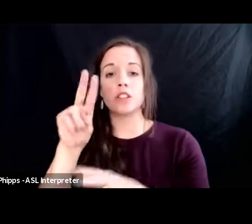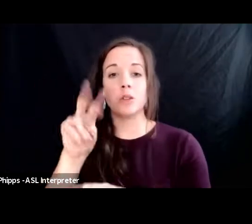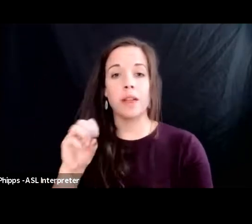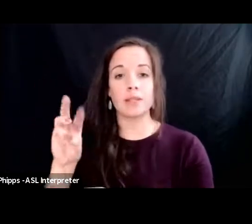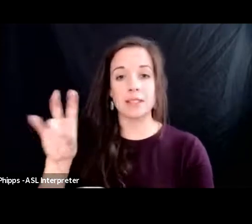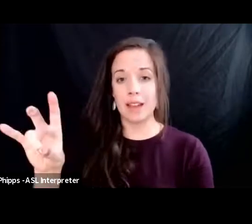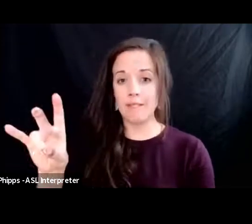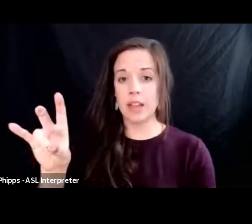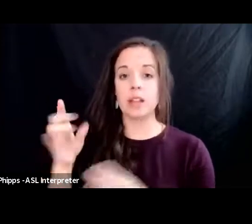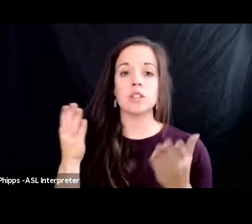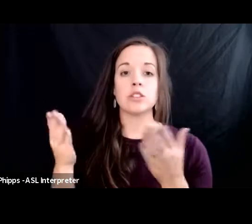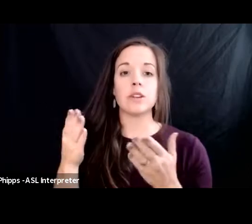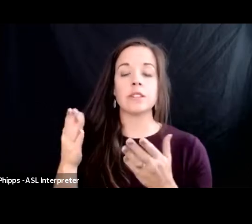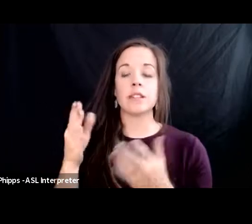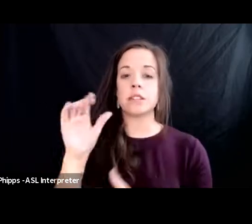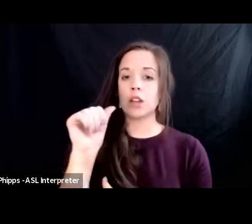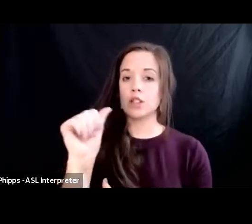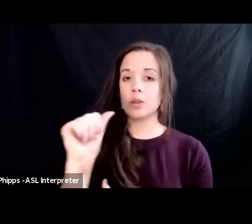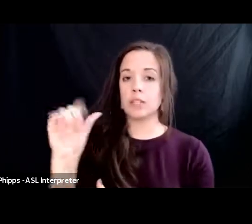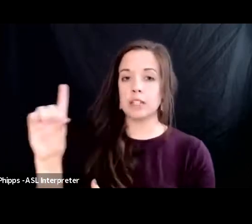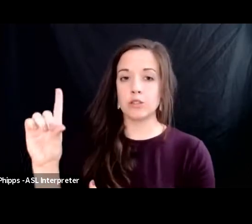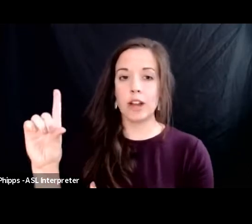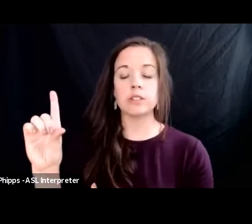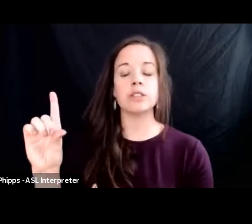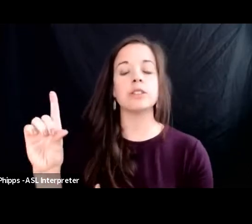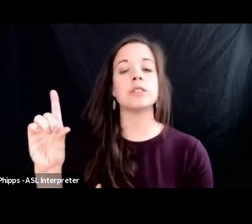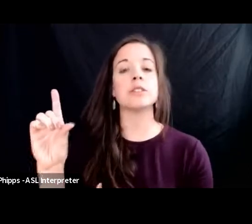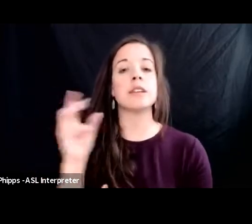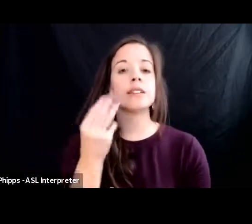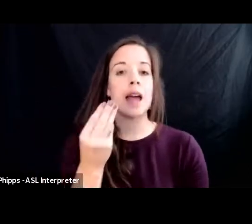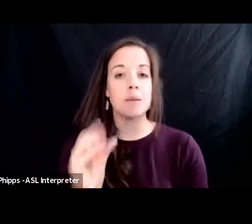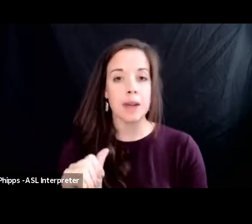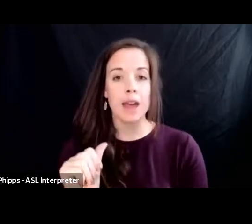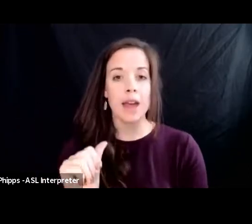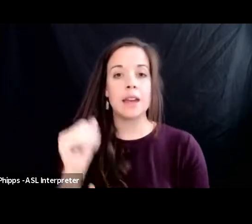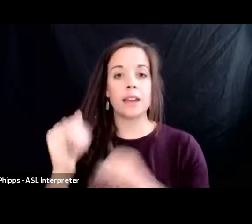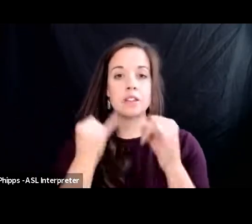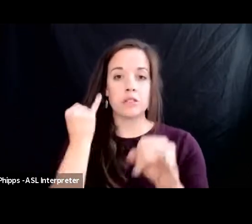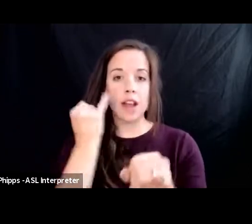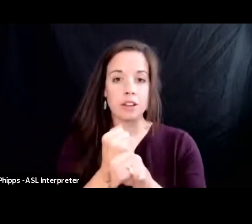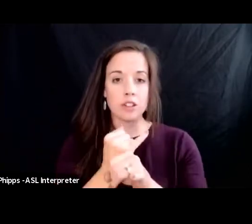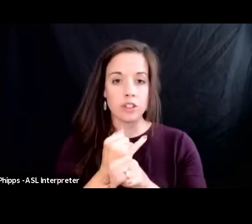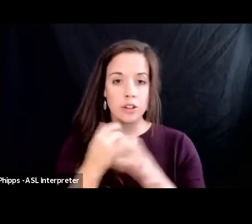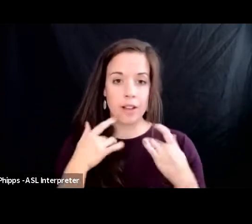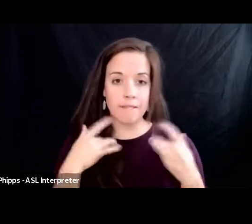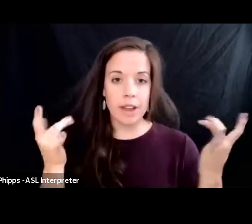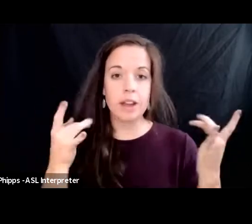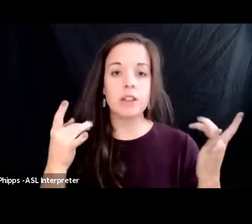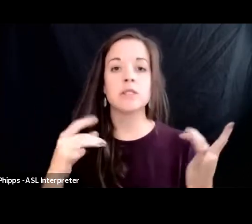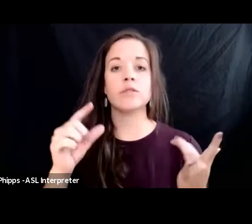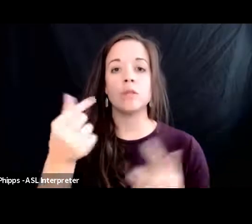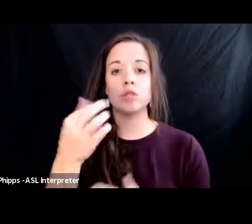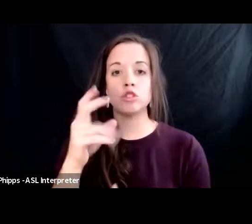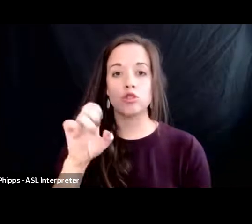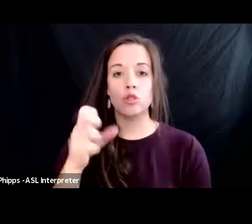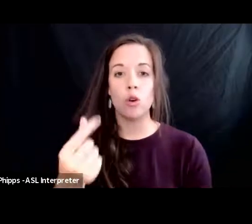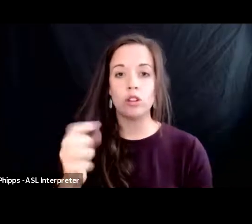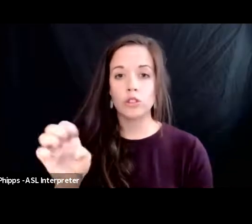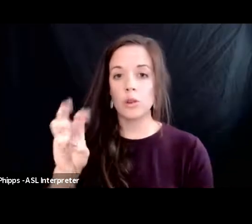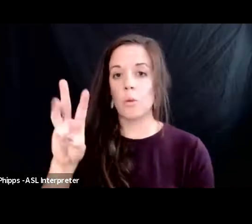as its associate director he has an ma in international affairs from george washington university